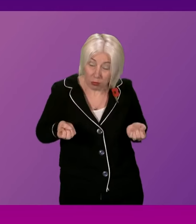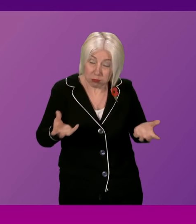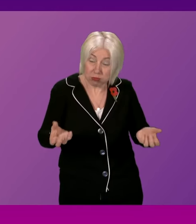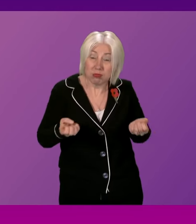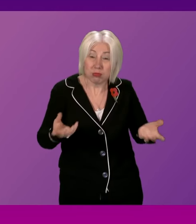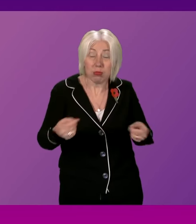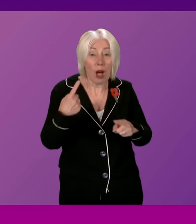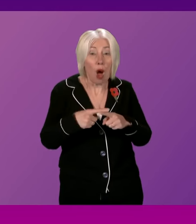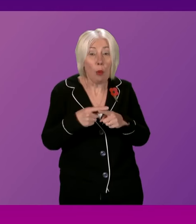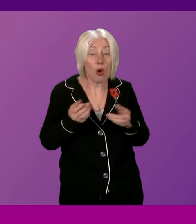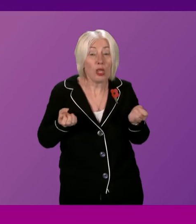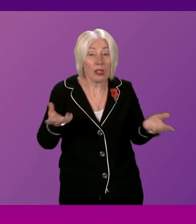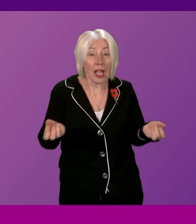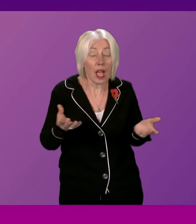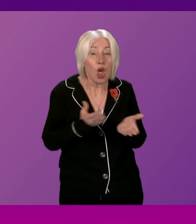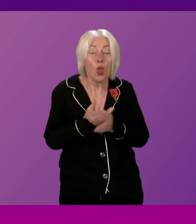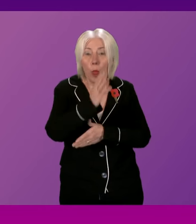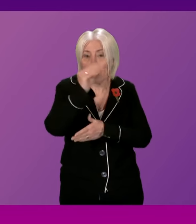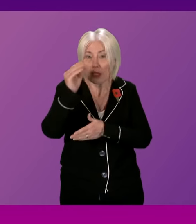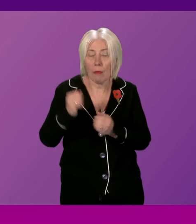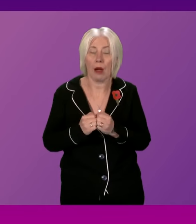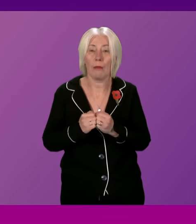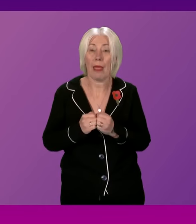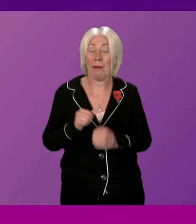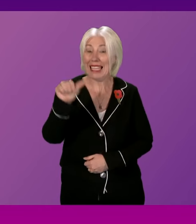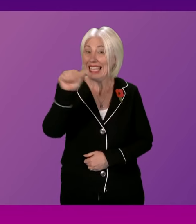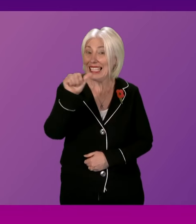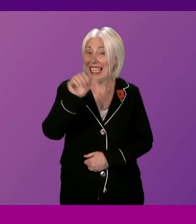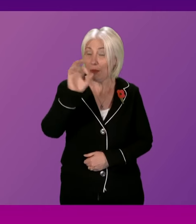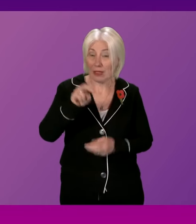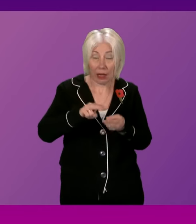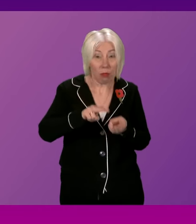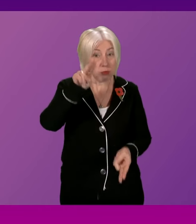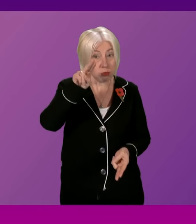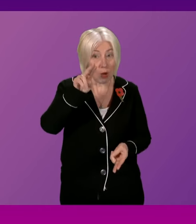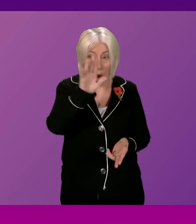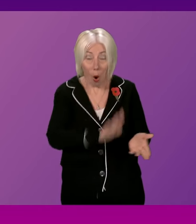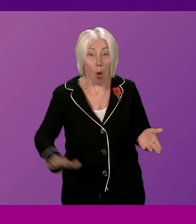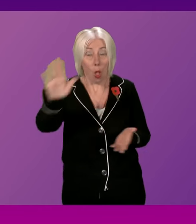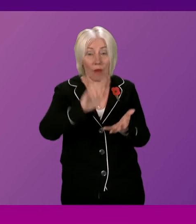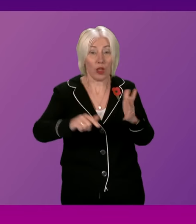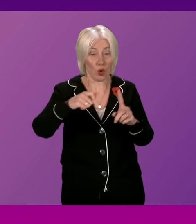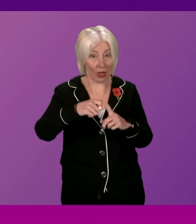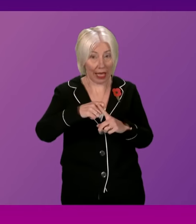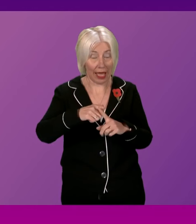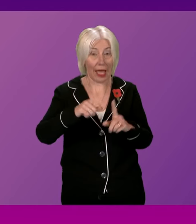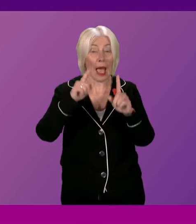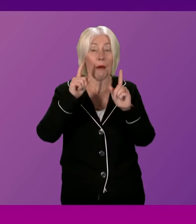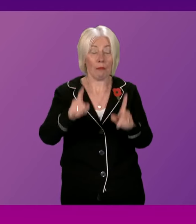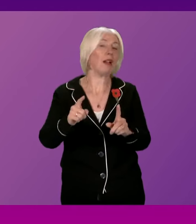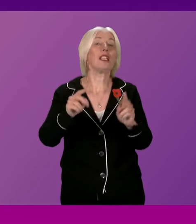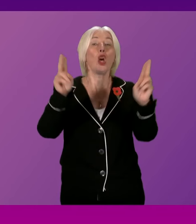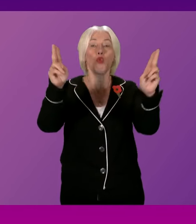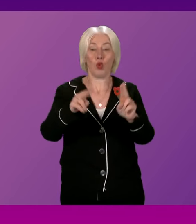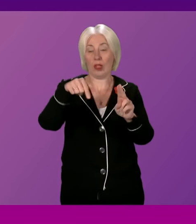provided over the summer months. A 16% increase UK-wide, but mitigated to 9%